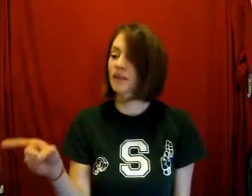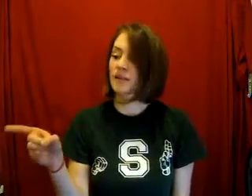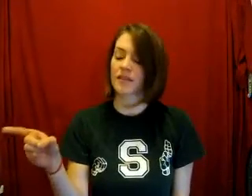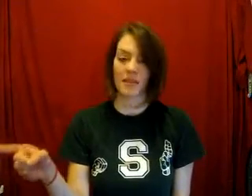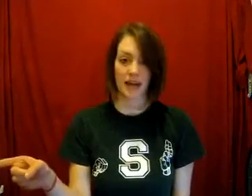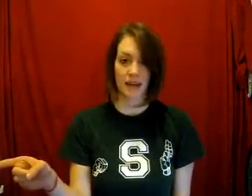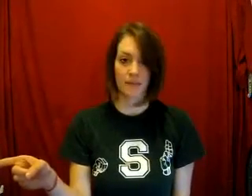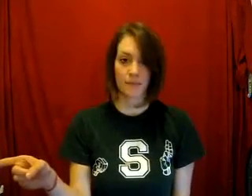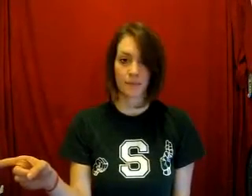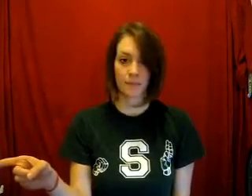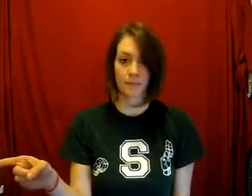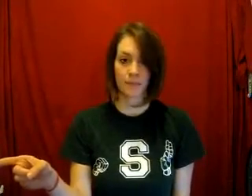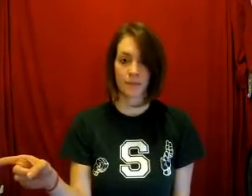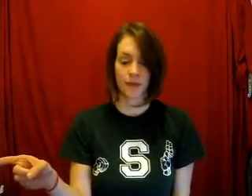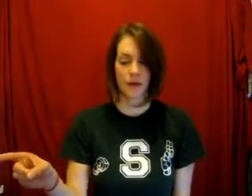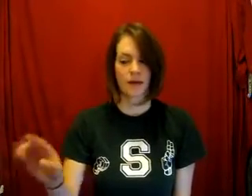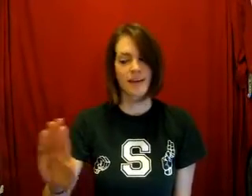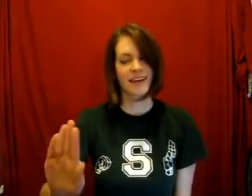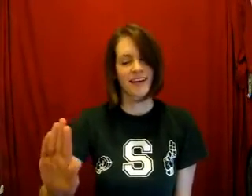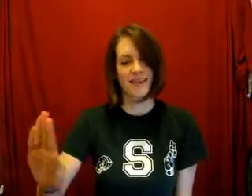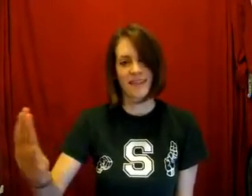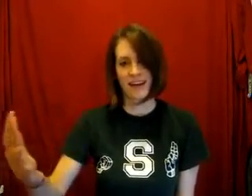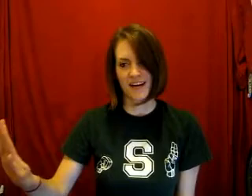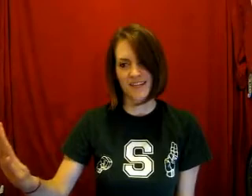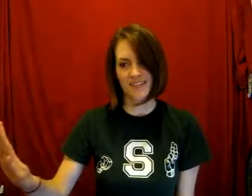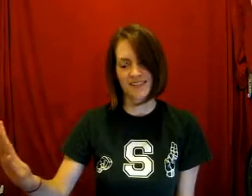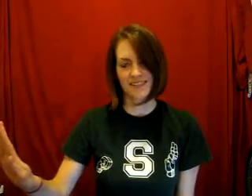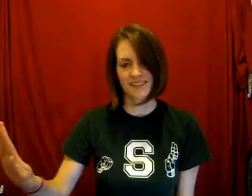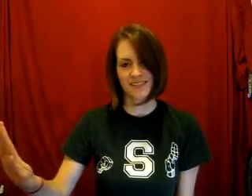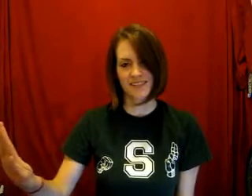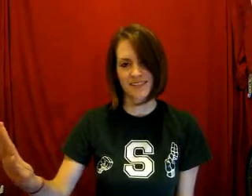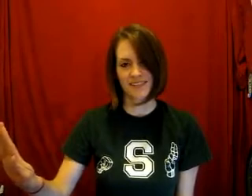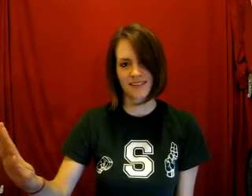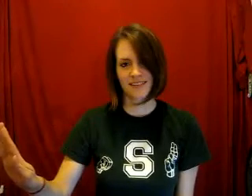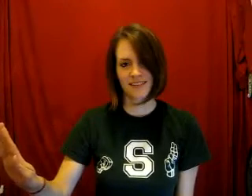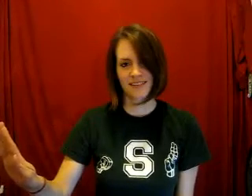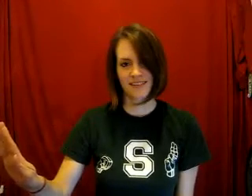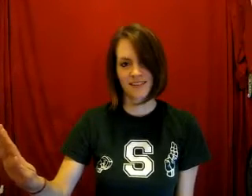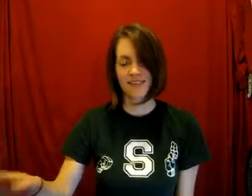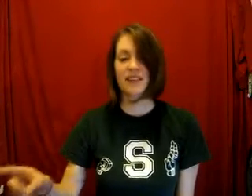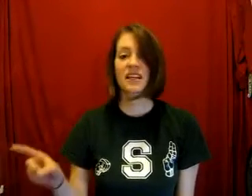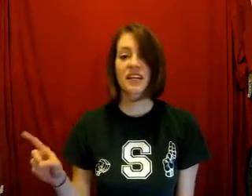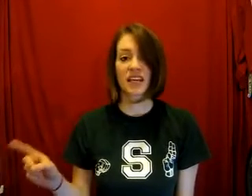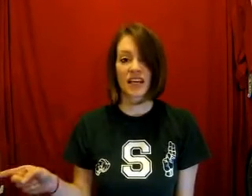They. And theirs. He.